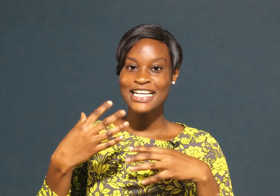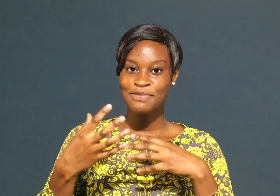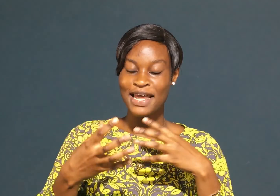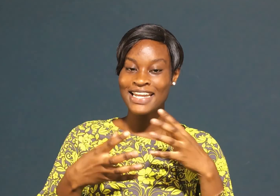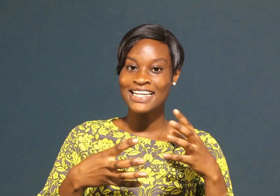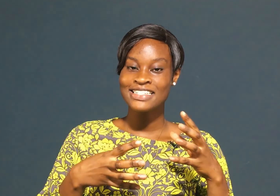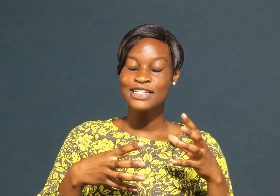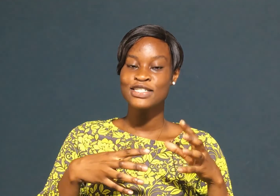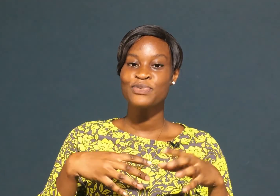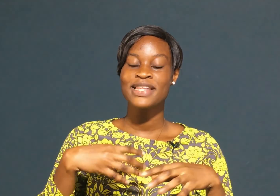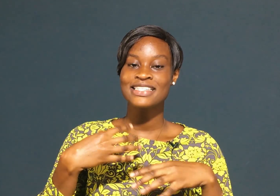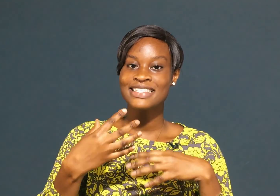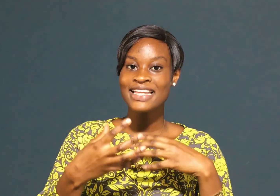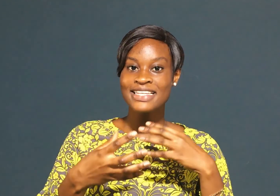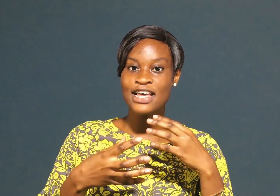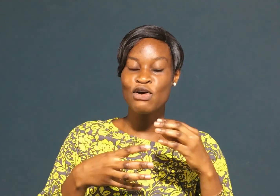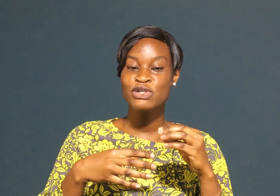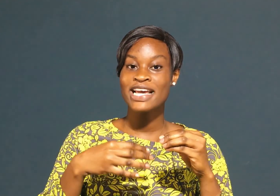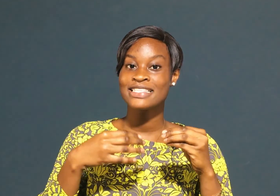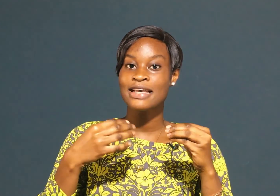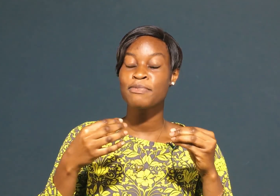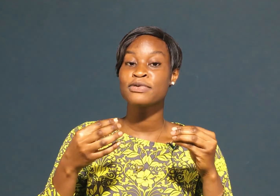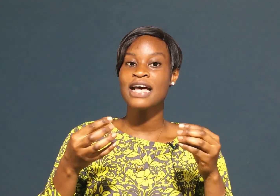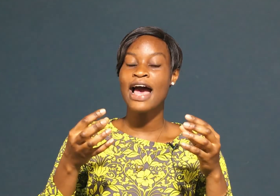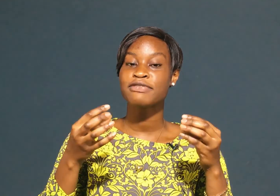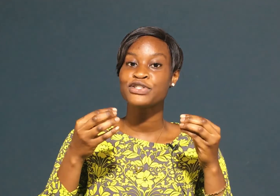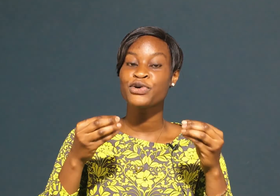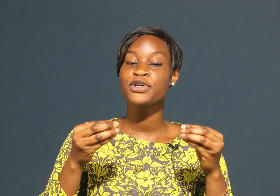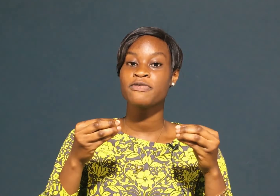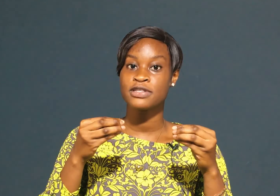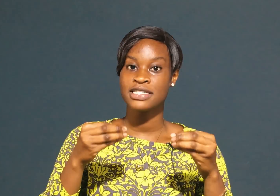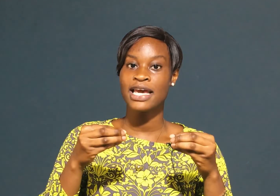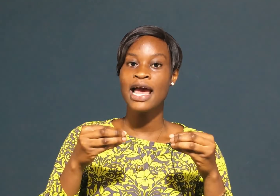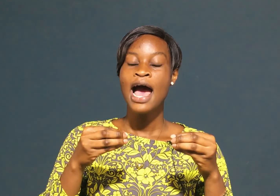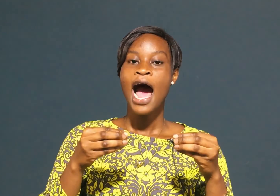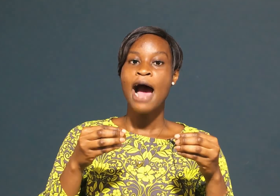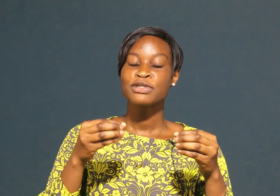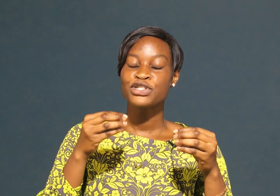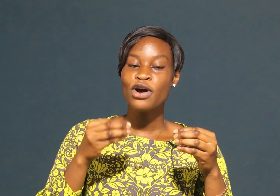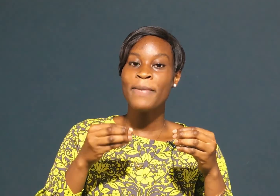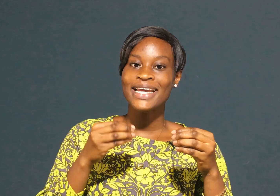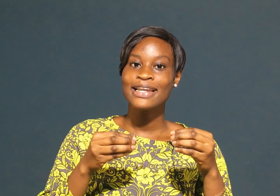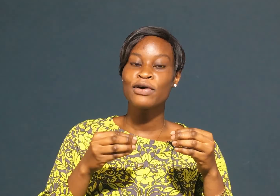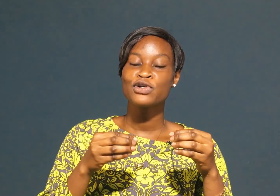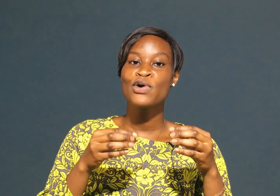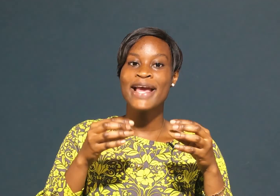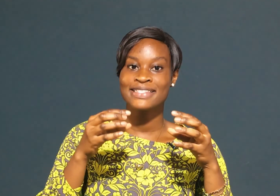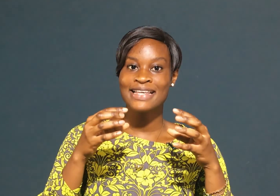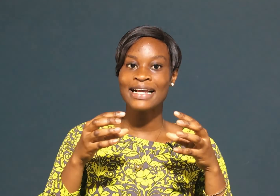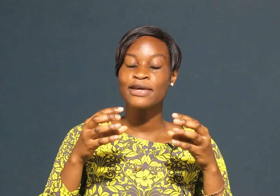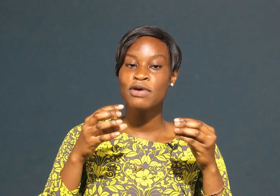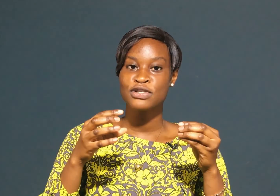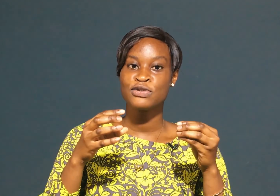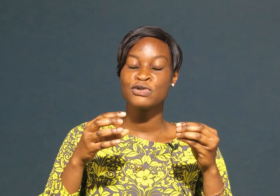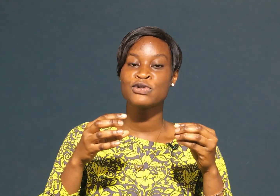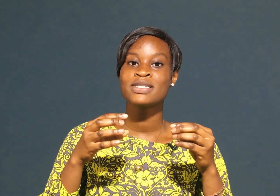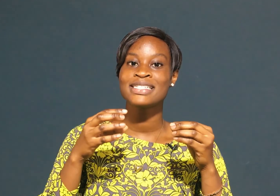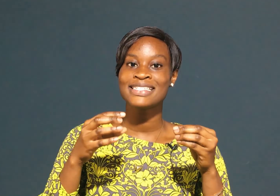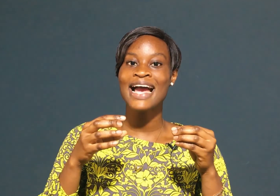explanations with the studies and also the examples i have shown you for today i'm sure by now you know exactly what to do to design